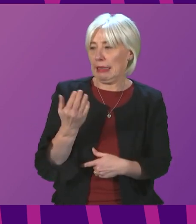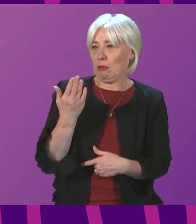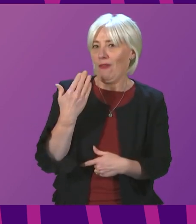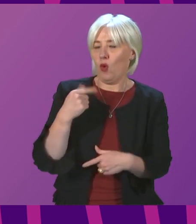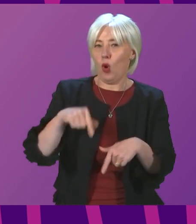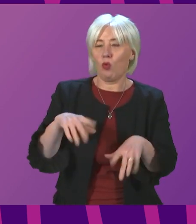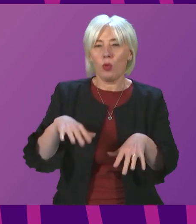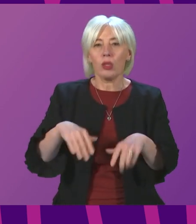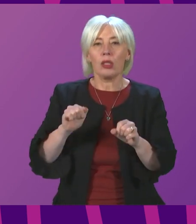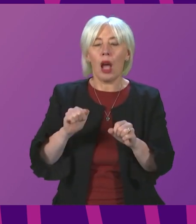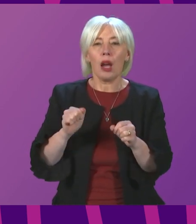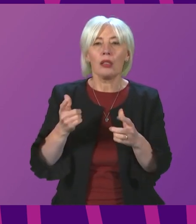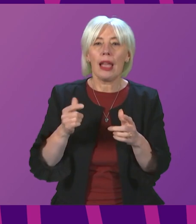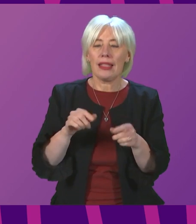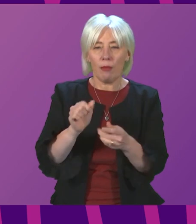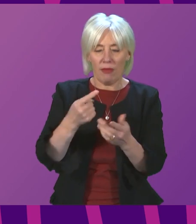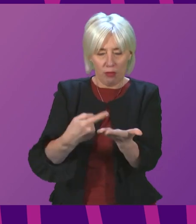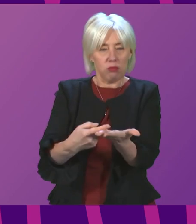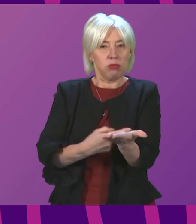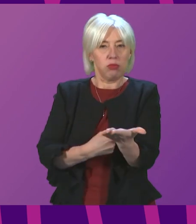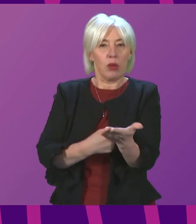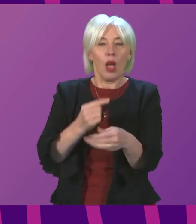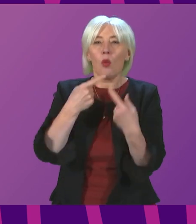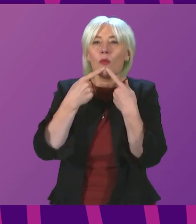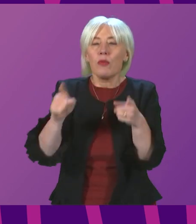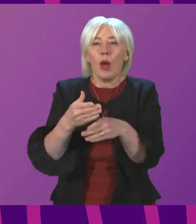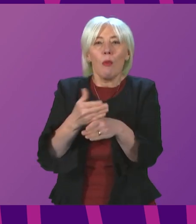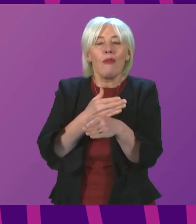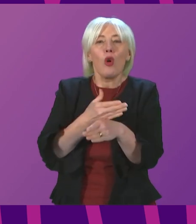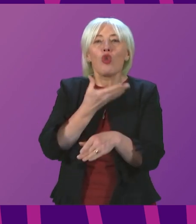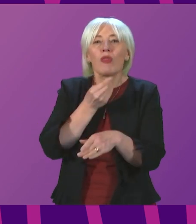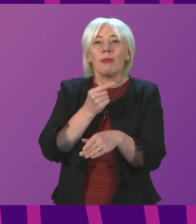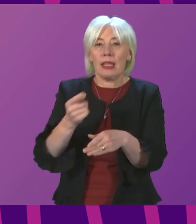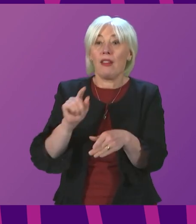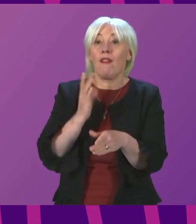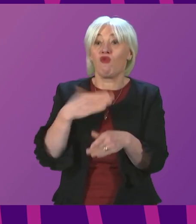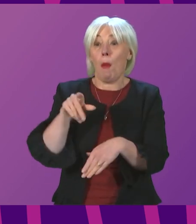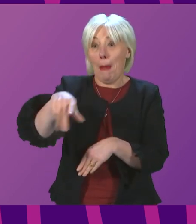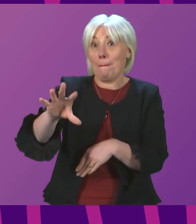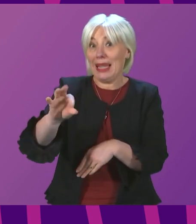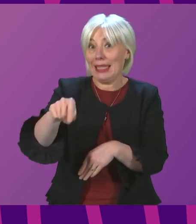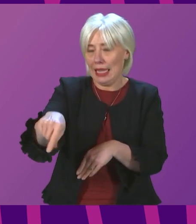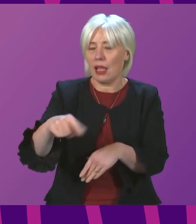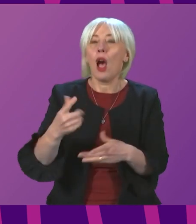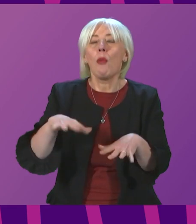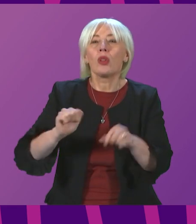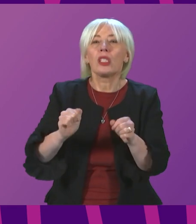we will begin to lift the protective measures announced before Christmas from Monday, but we will do that in a phased way that will allow us to form